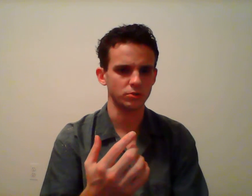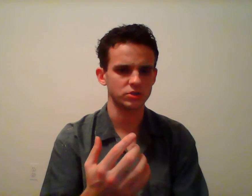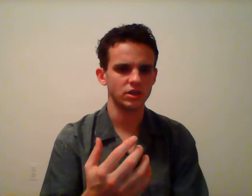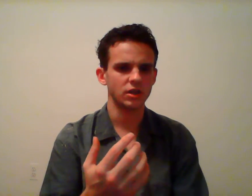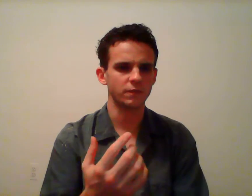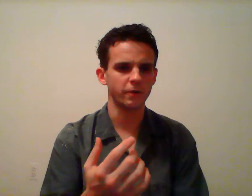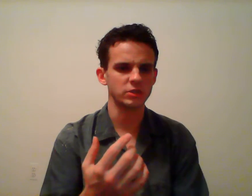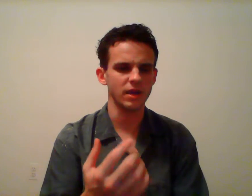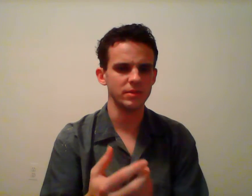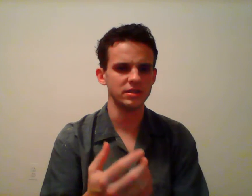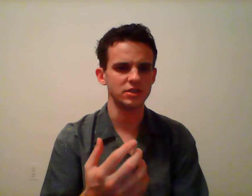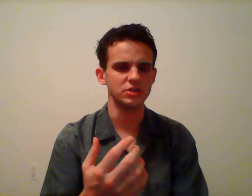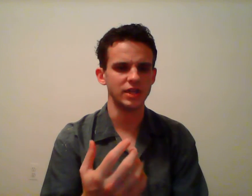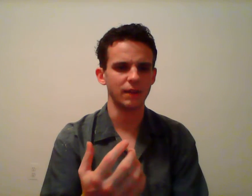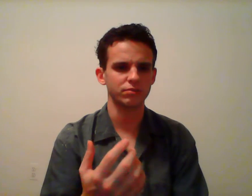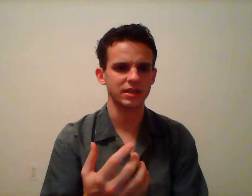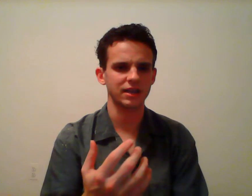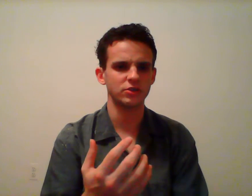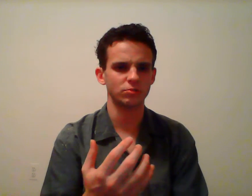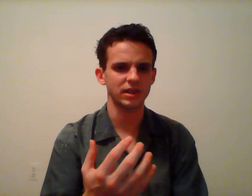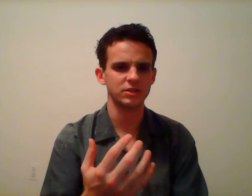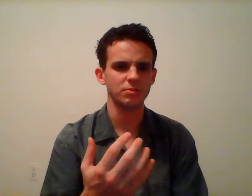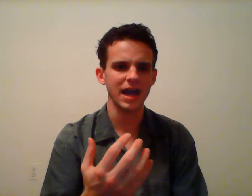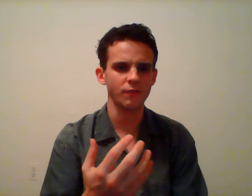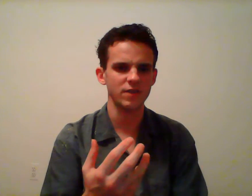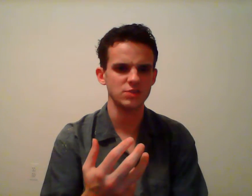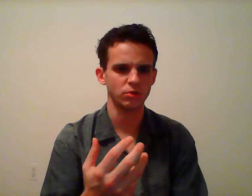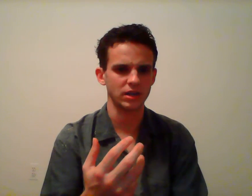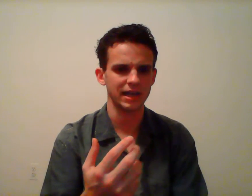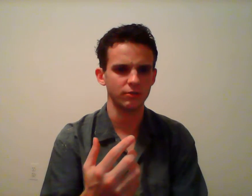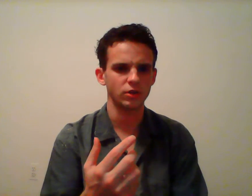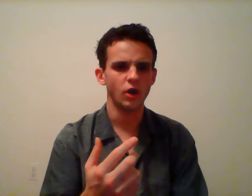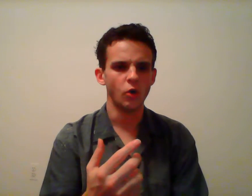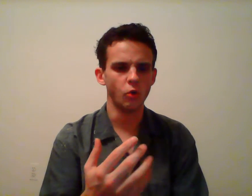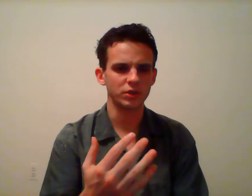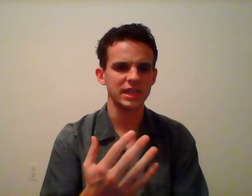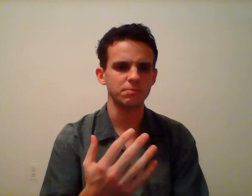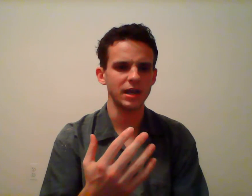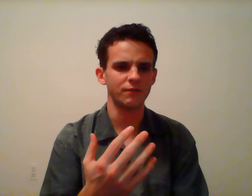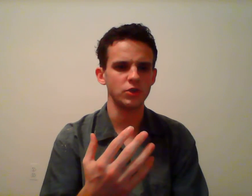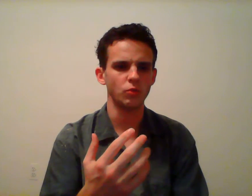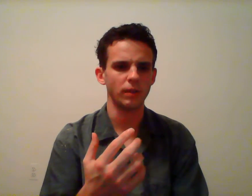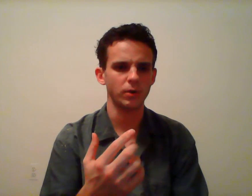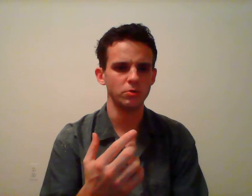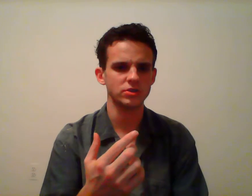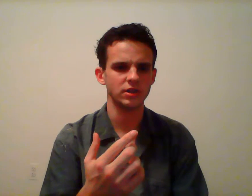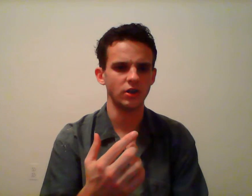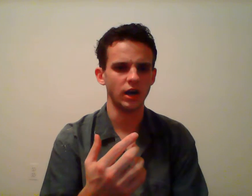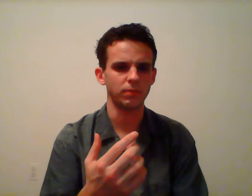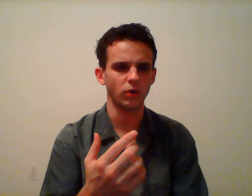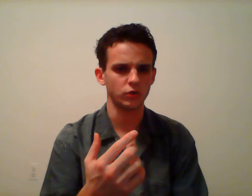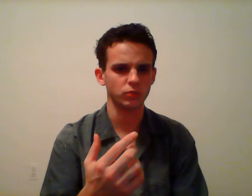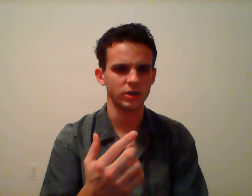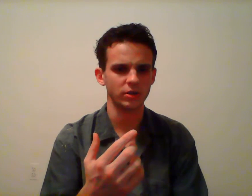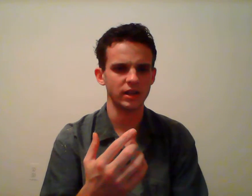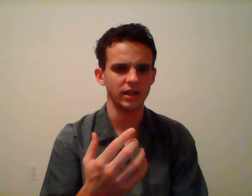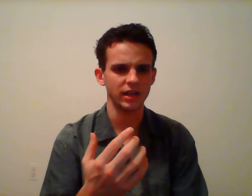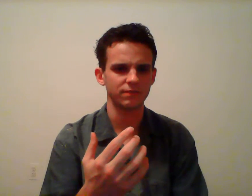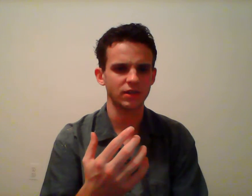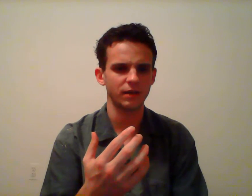host. The First Amendment does not protect your right to have a Facebook account or to keep whatever you want posted up on Twitter if the